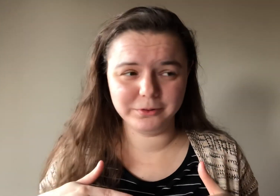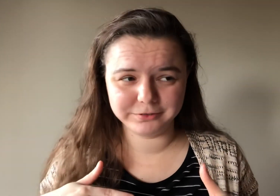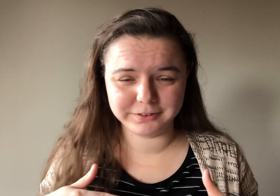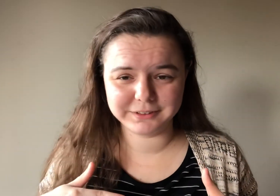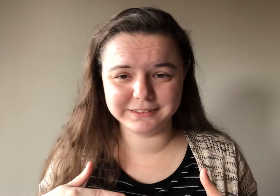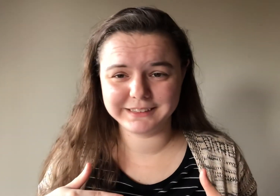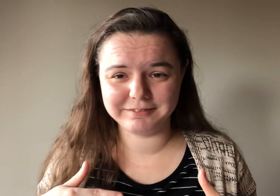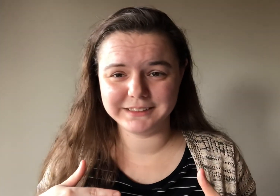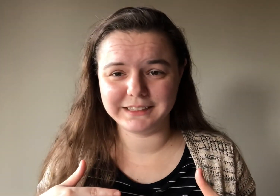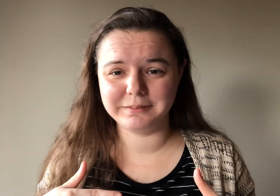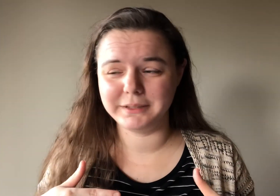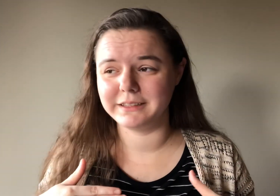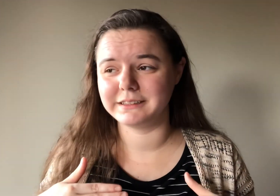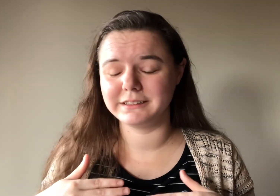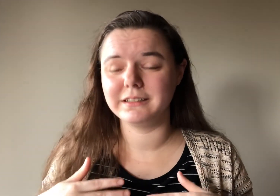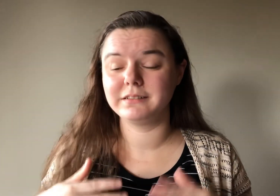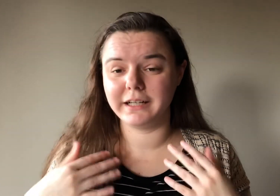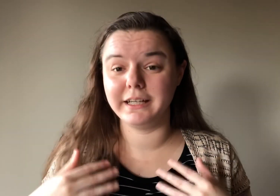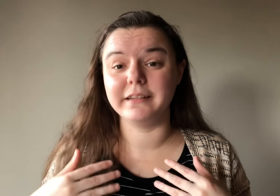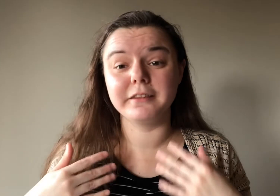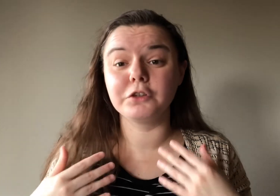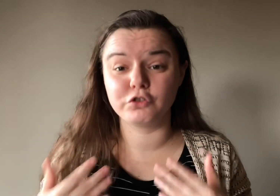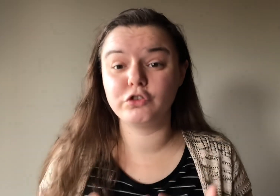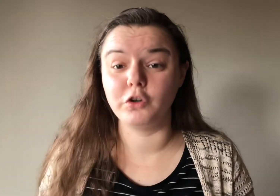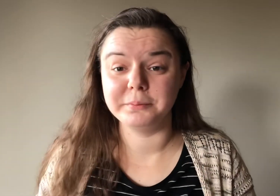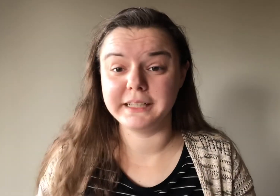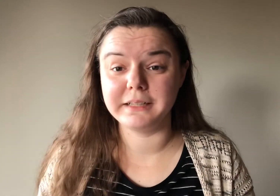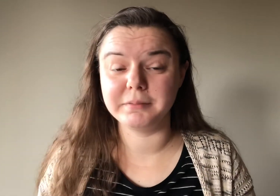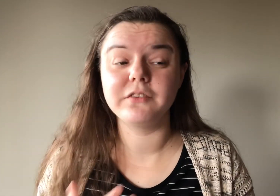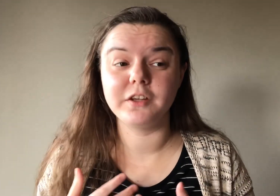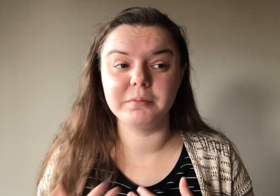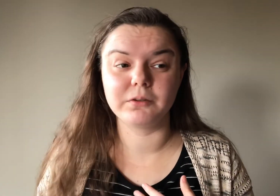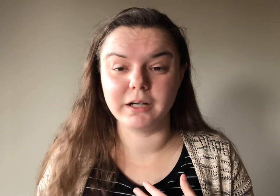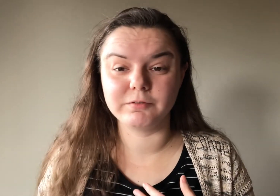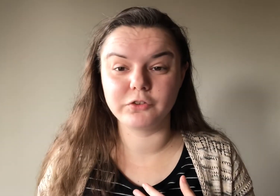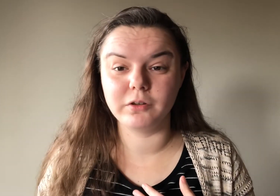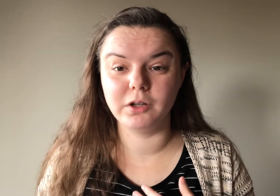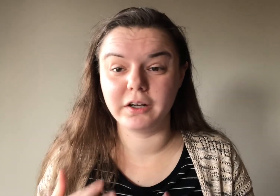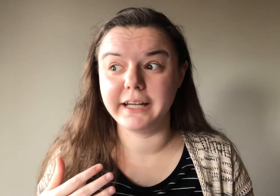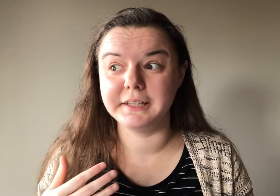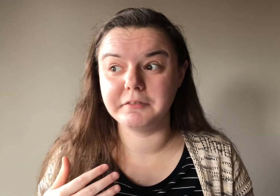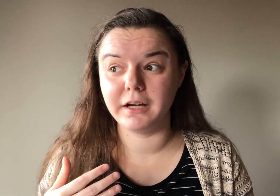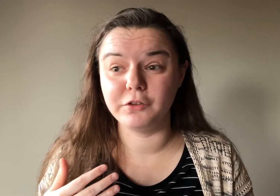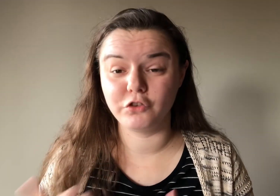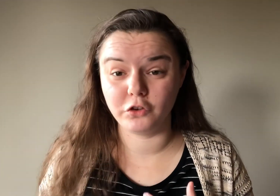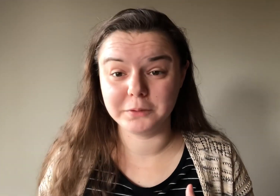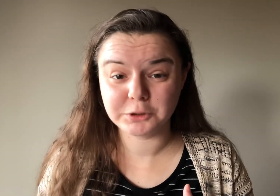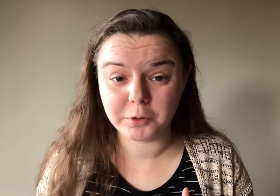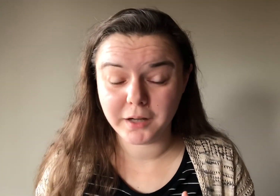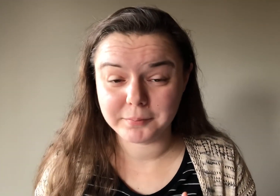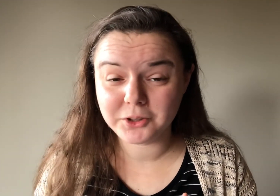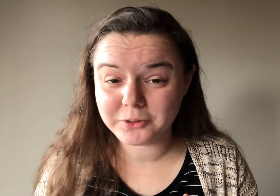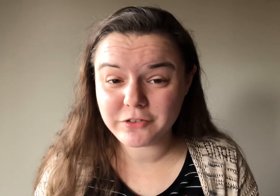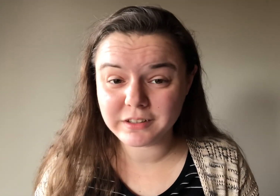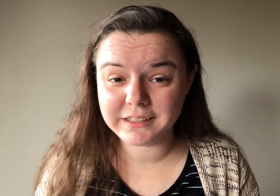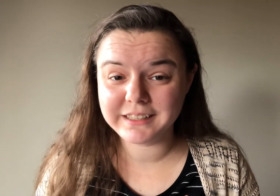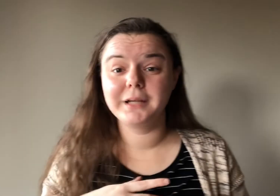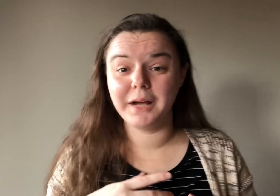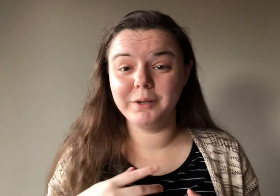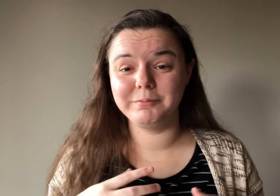for 17 because again there's so many because they've been around for so long and they've gotten so much more popular recently but i went